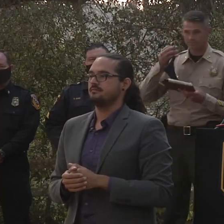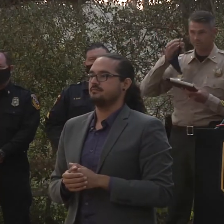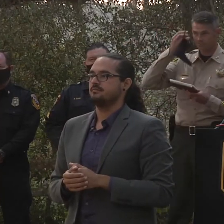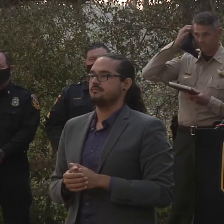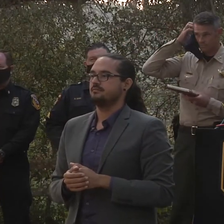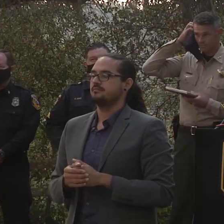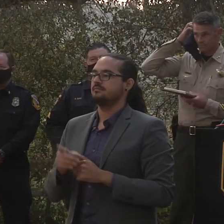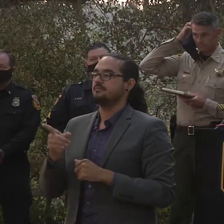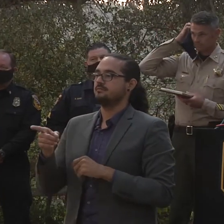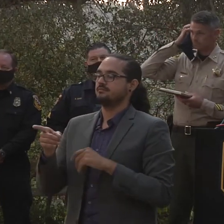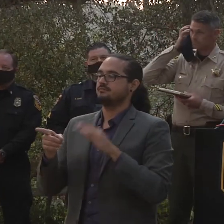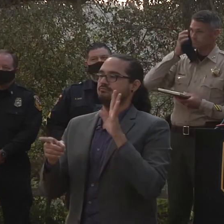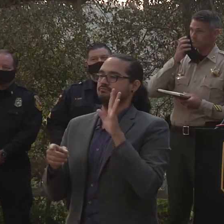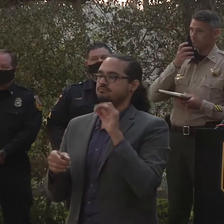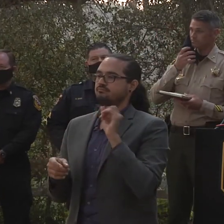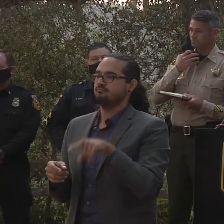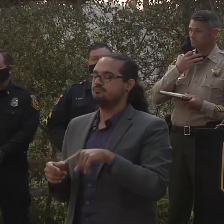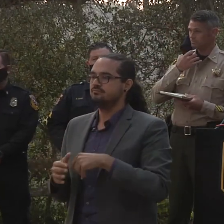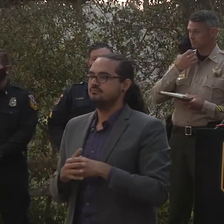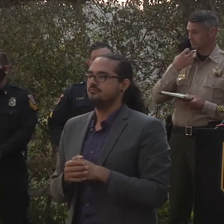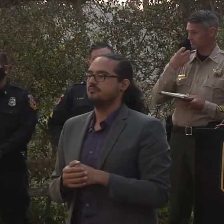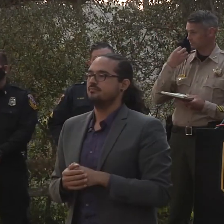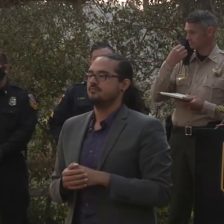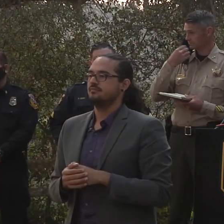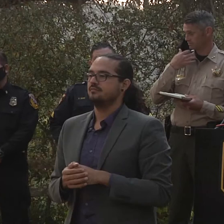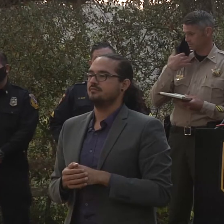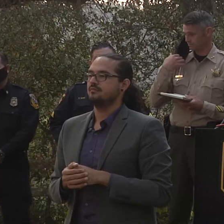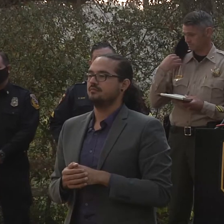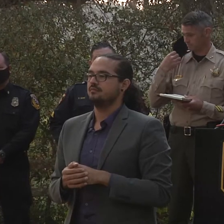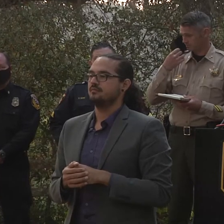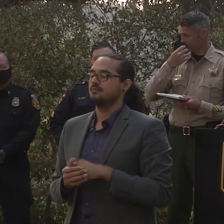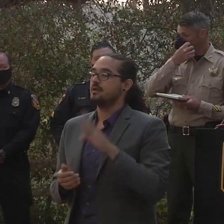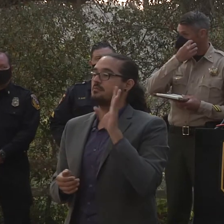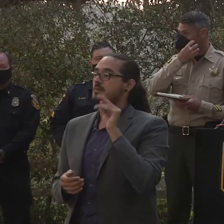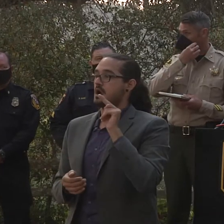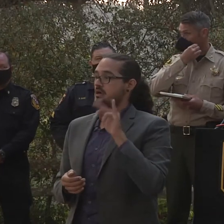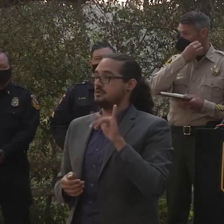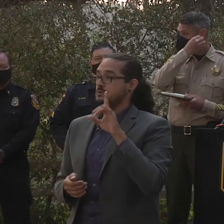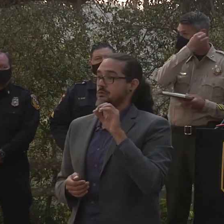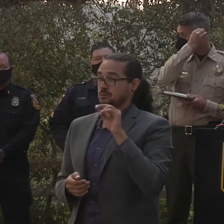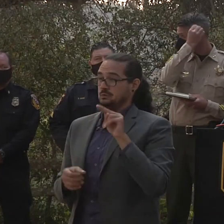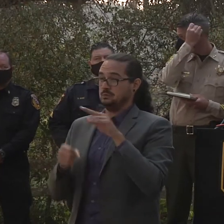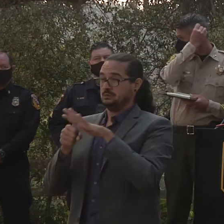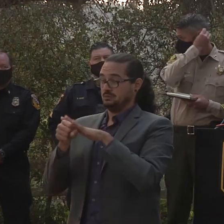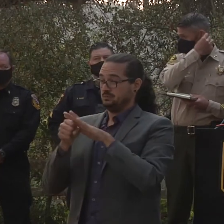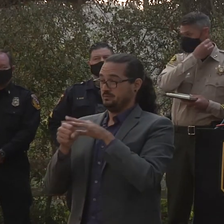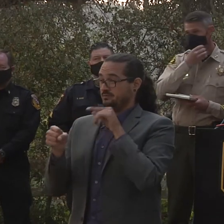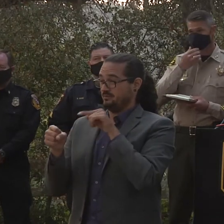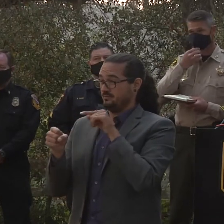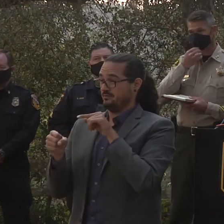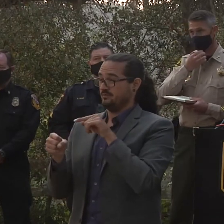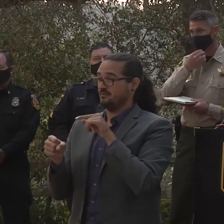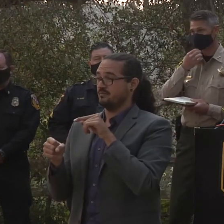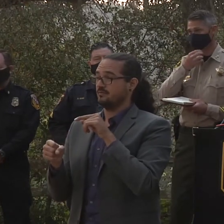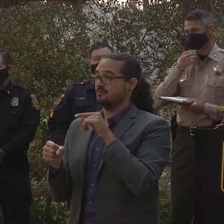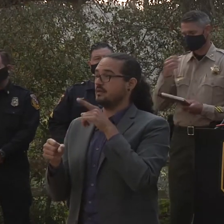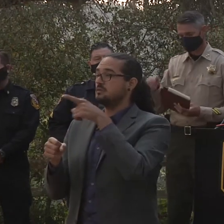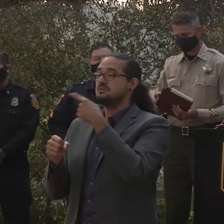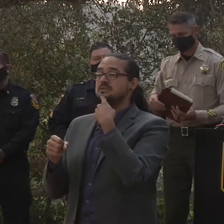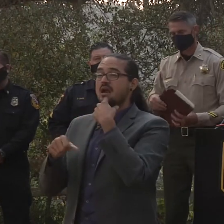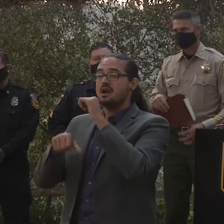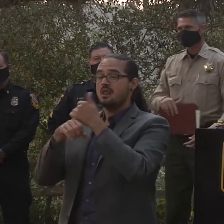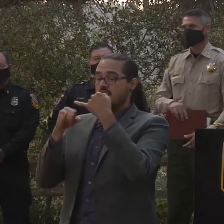and as after up in bonnie doom you mentioned it's really house by house that you're going at can you talk about the role that defensible